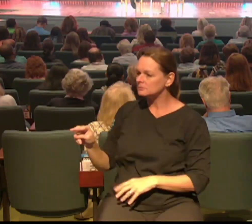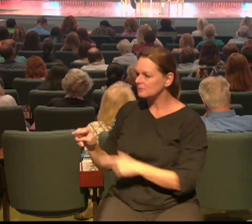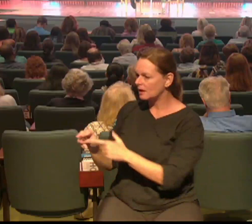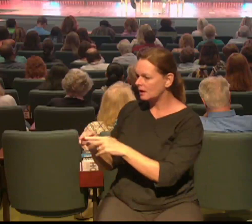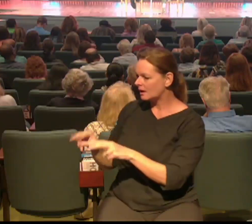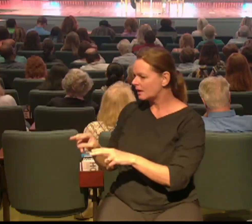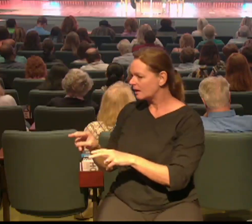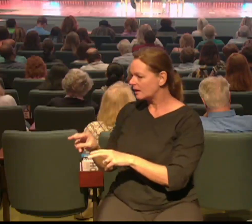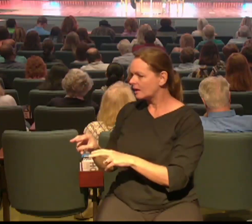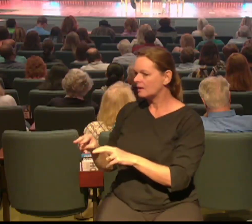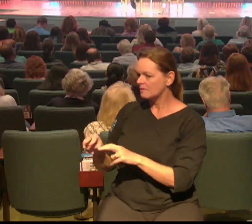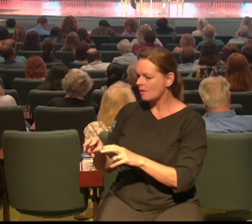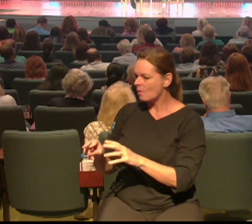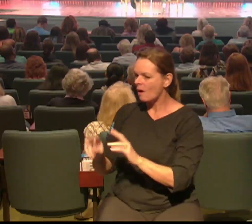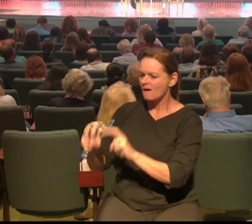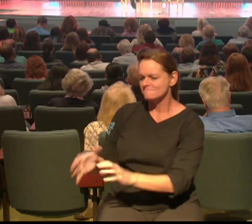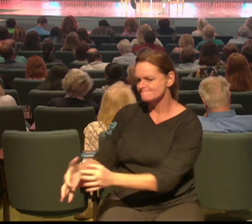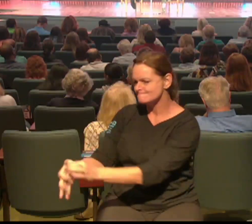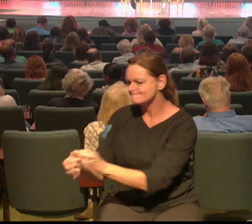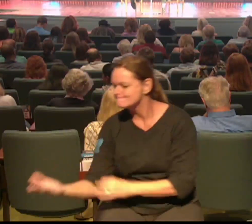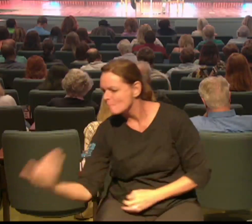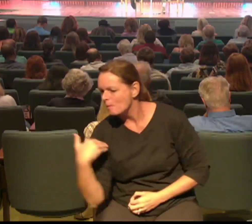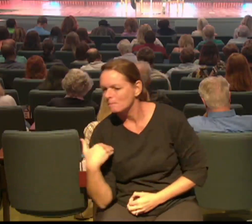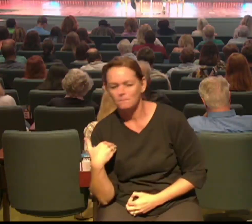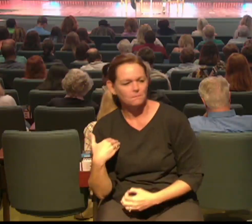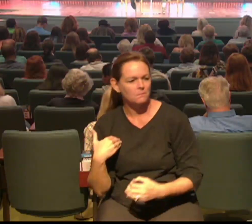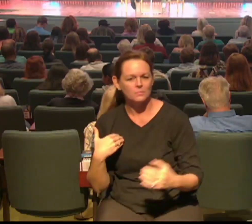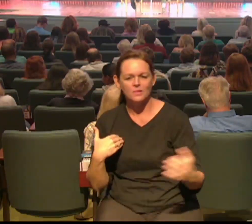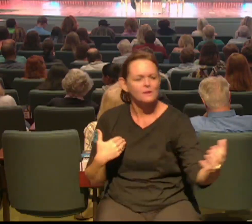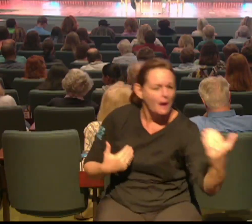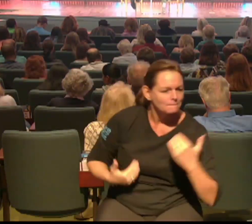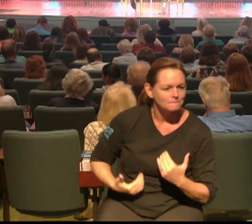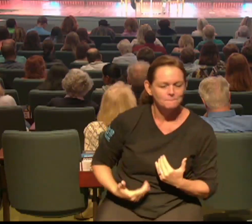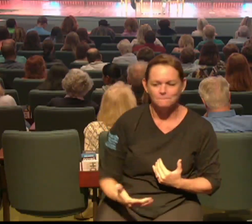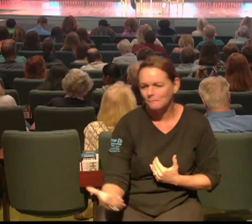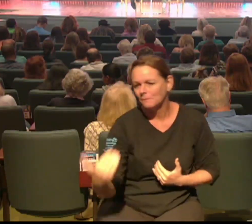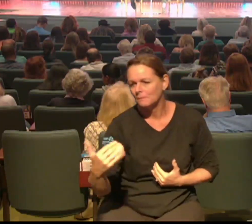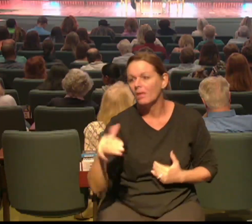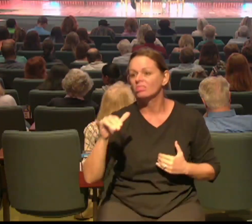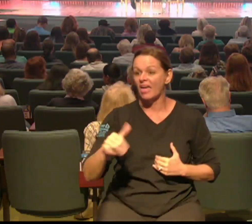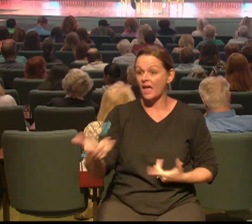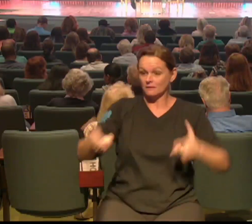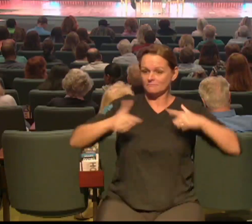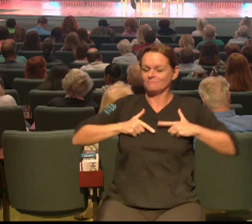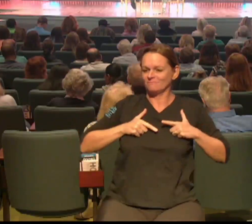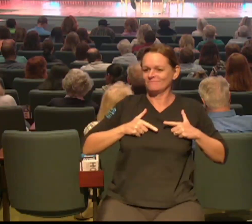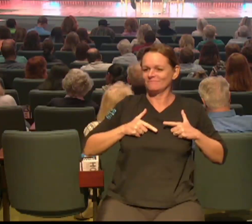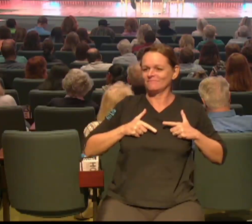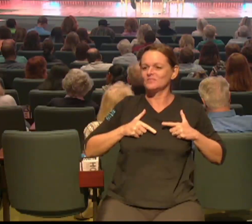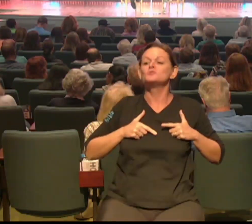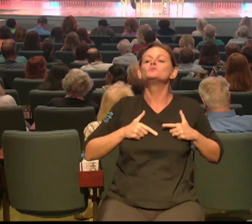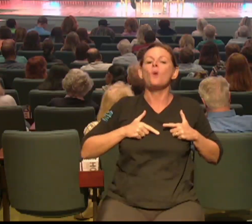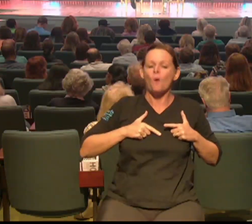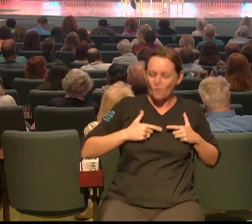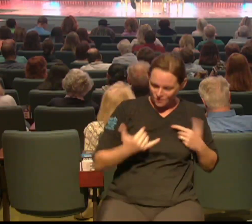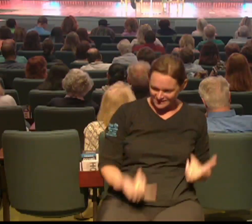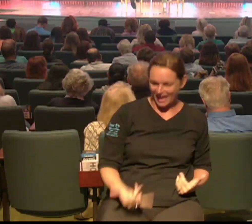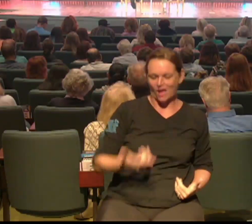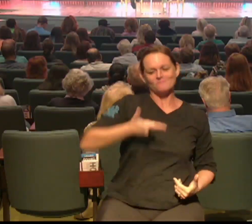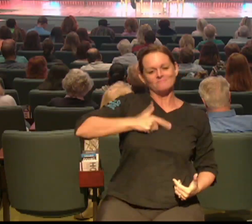uses us. He uses us to be a part of other people's God story. Think about it. If you are a Christ follower in this